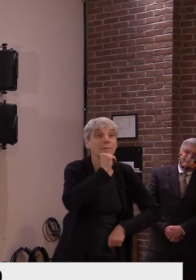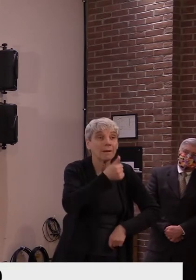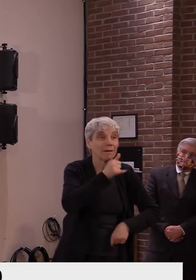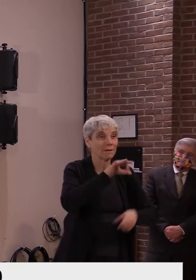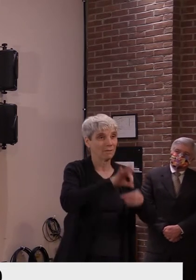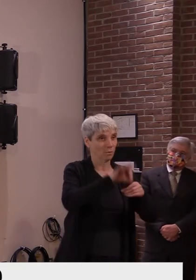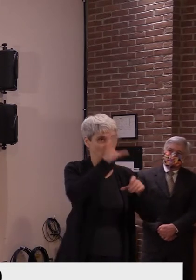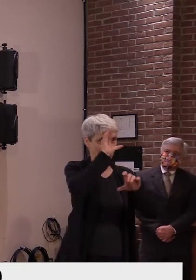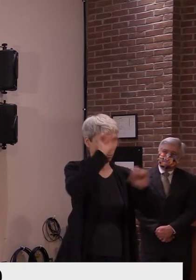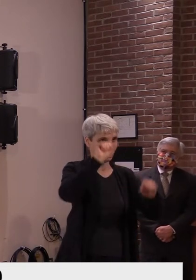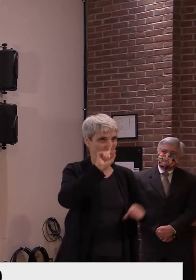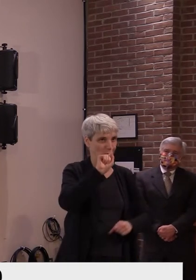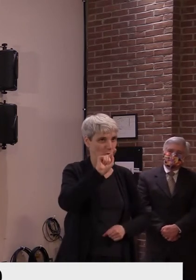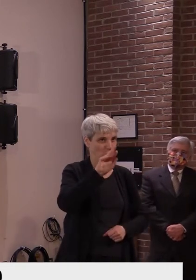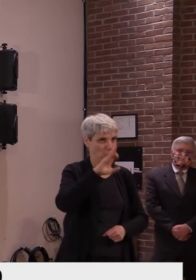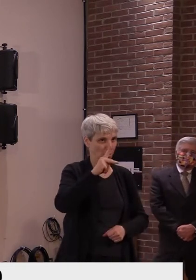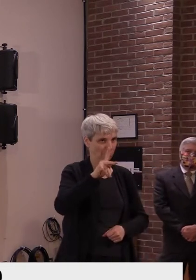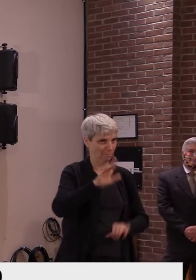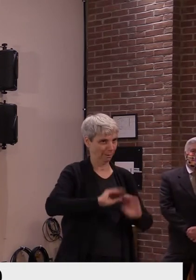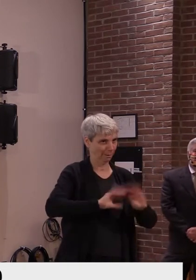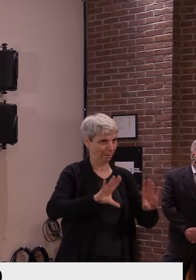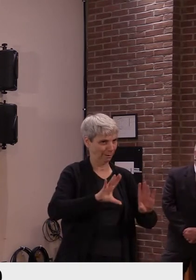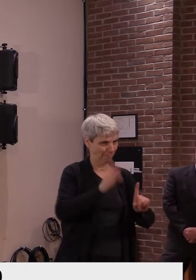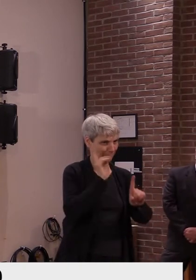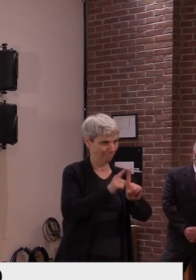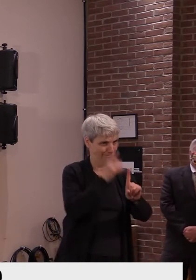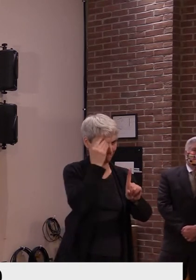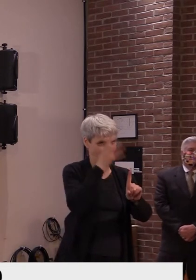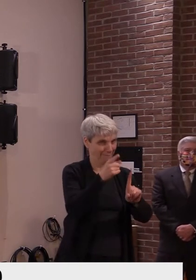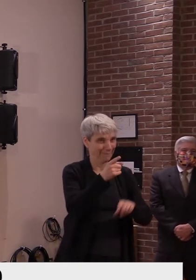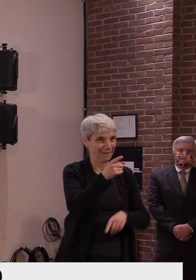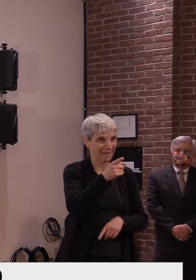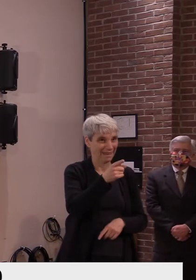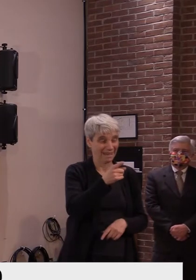that's clear. Go ahead. Lisa Loomis.